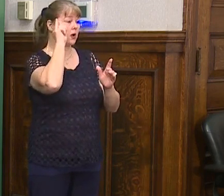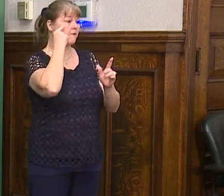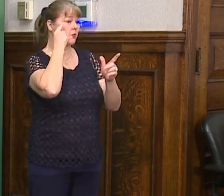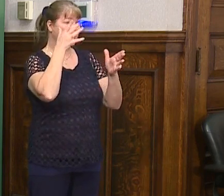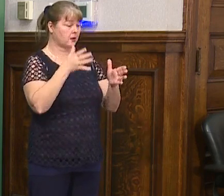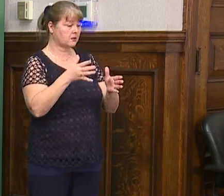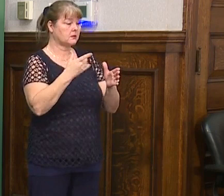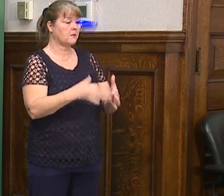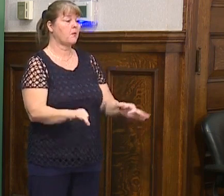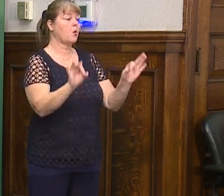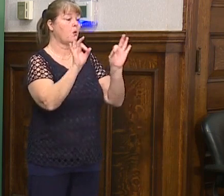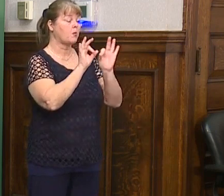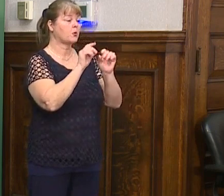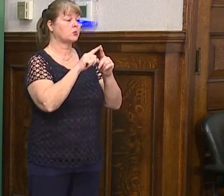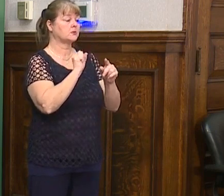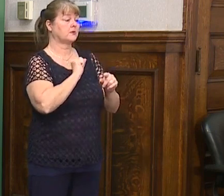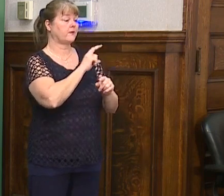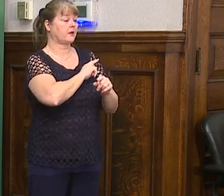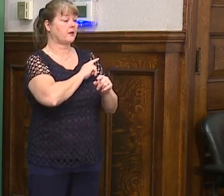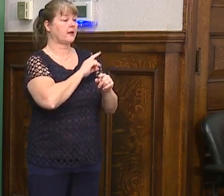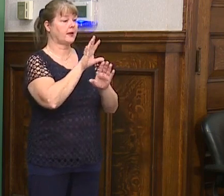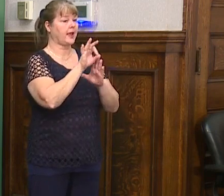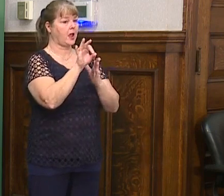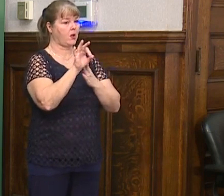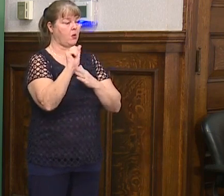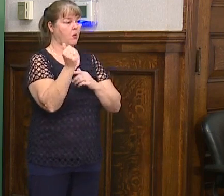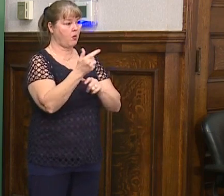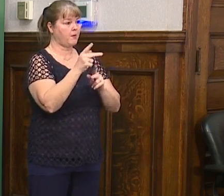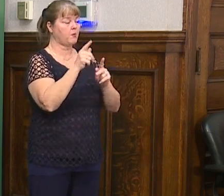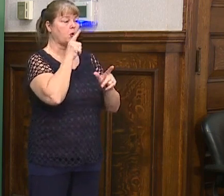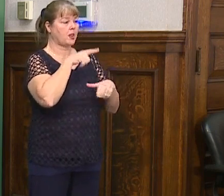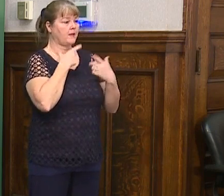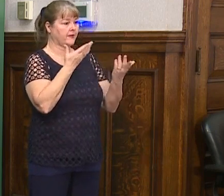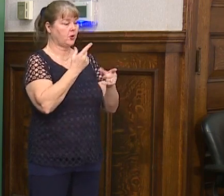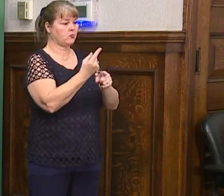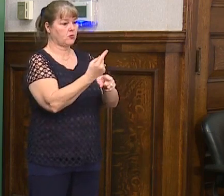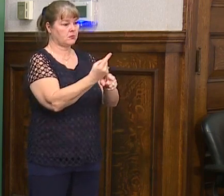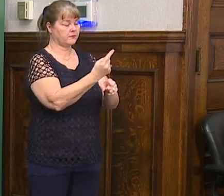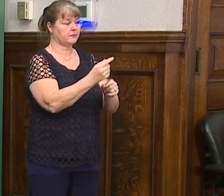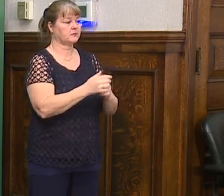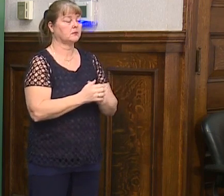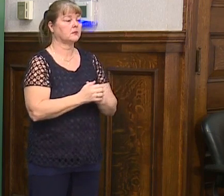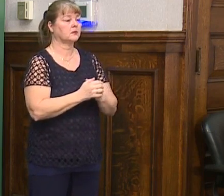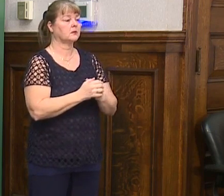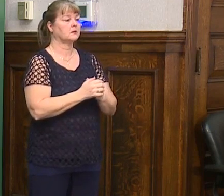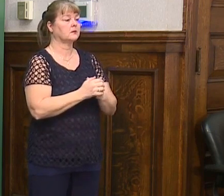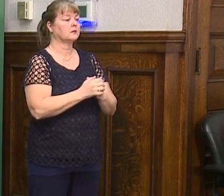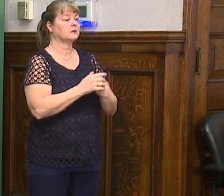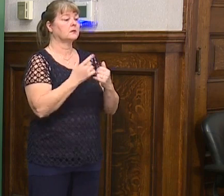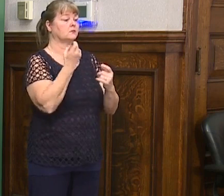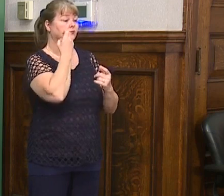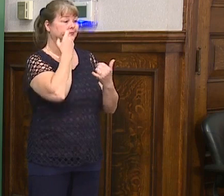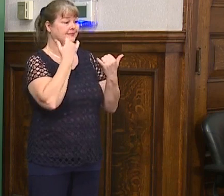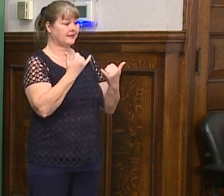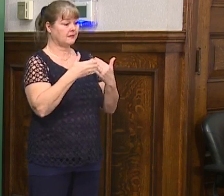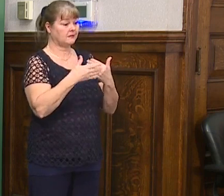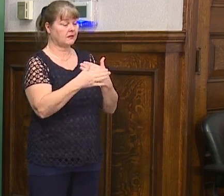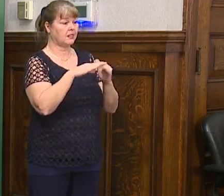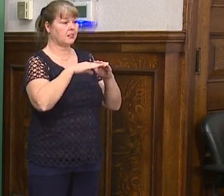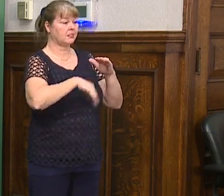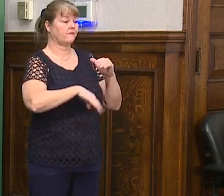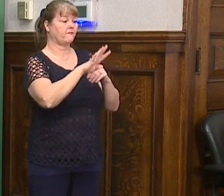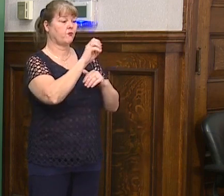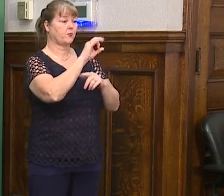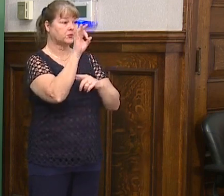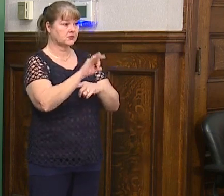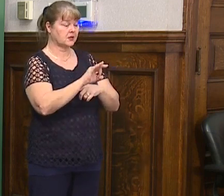is important the savannah is counted and counted accurately. So far less than 40 percent